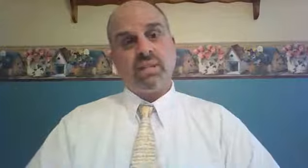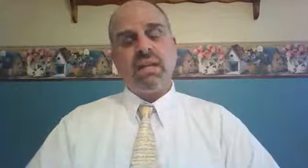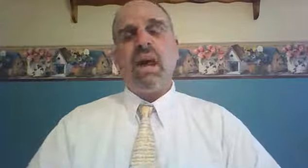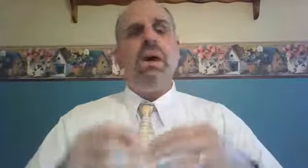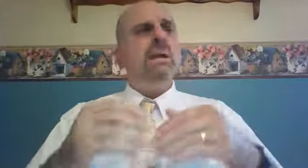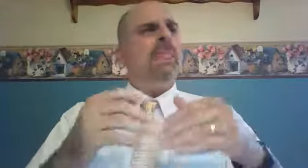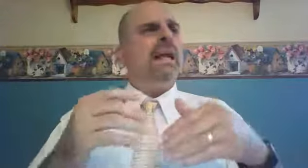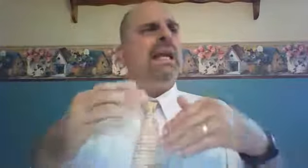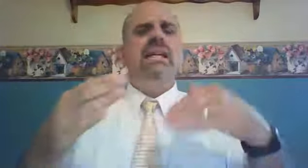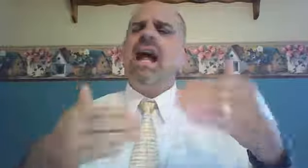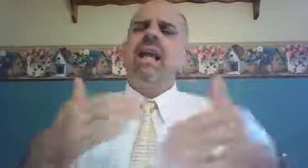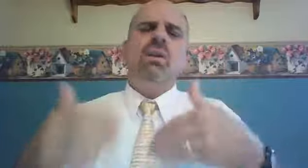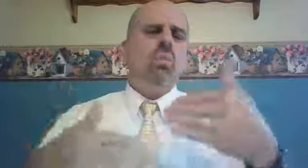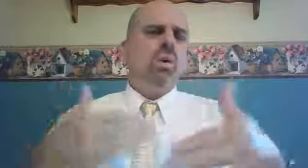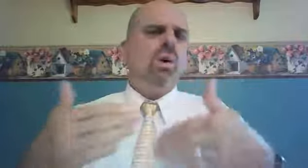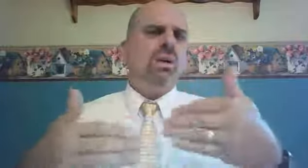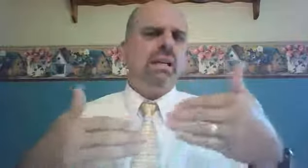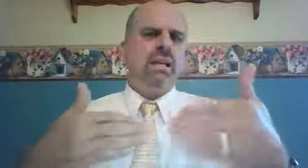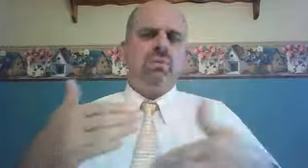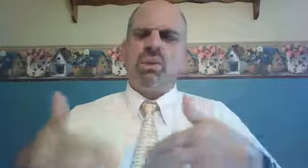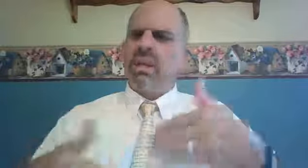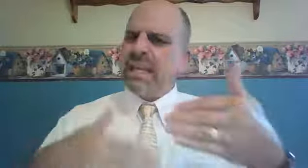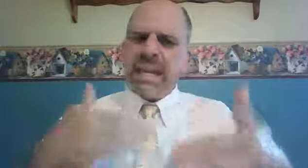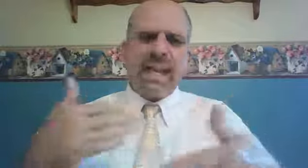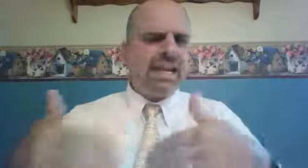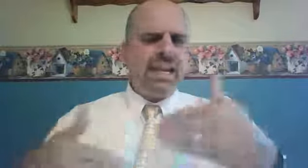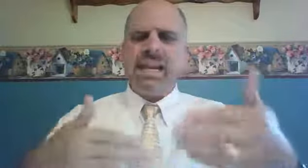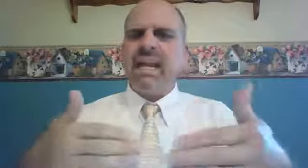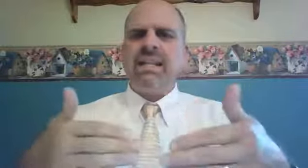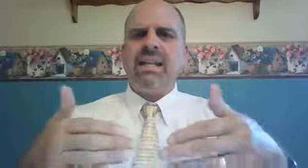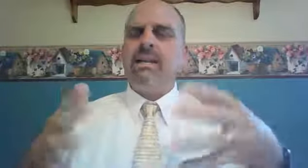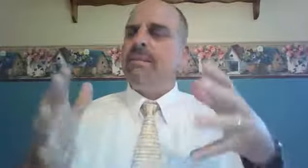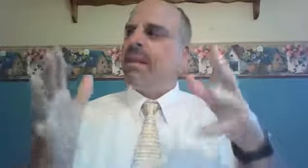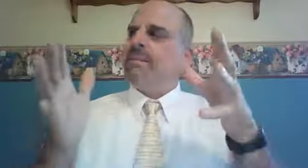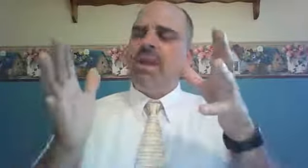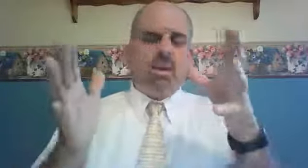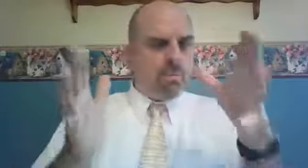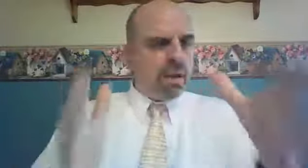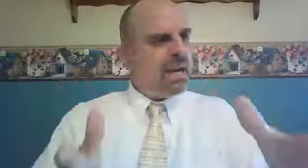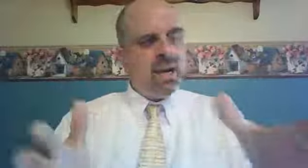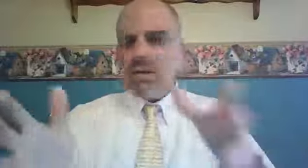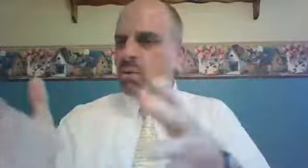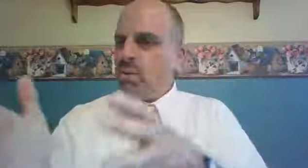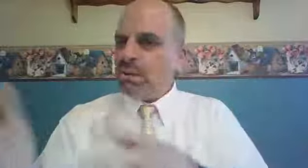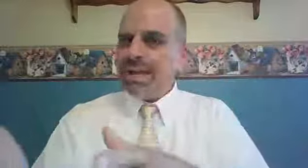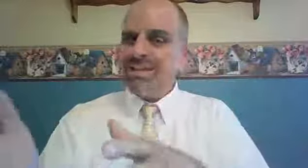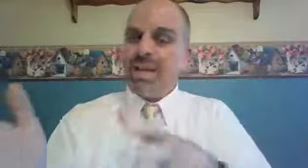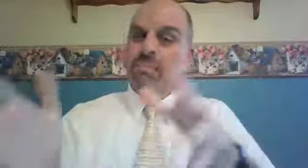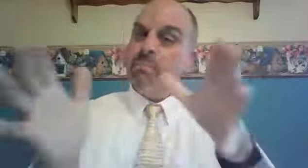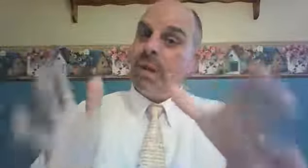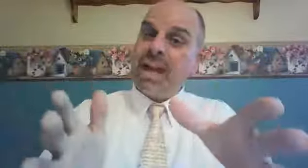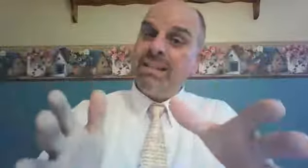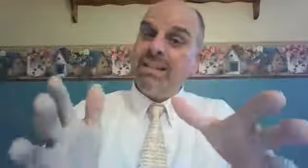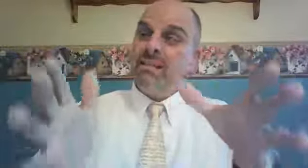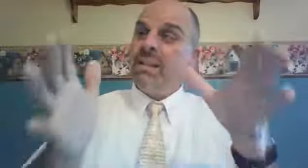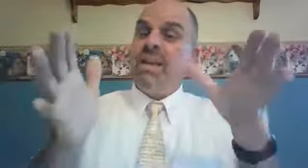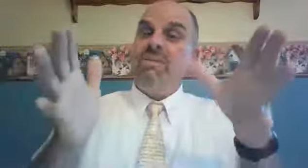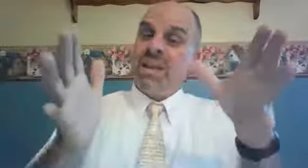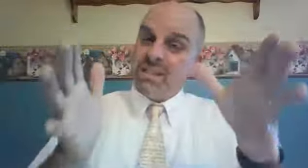Now, again, God had warned Israel again and again that if they obeyed him, he would bless them. But if they